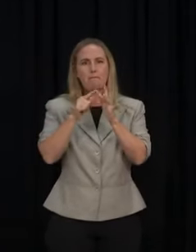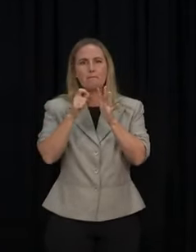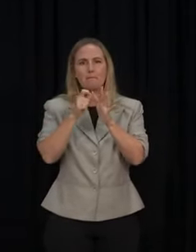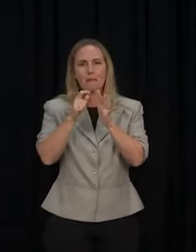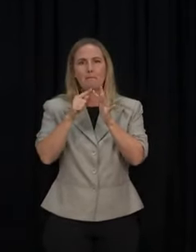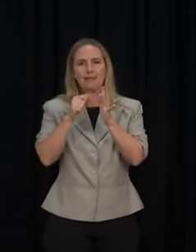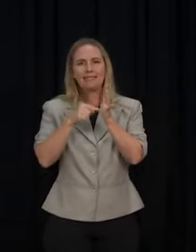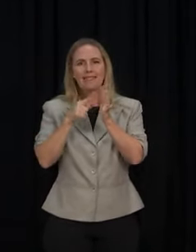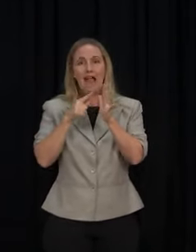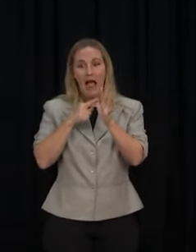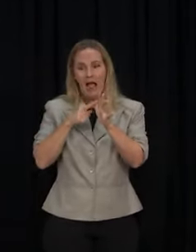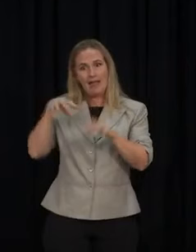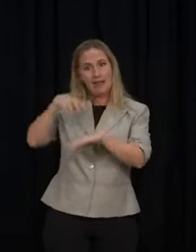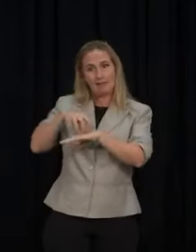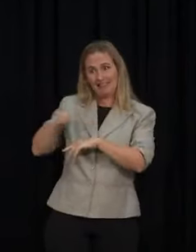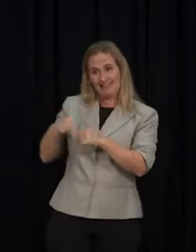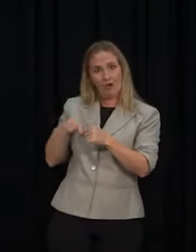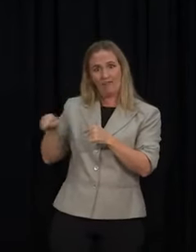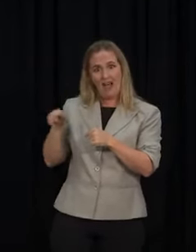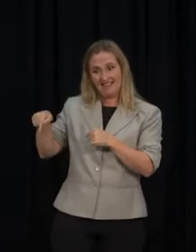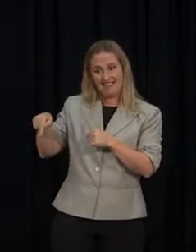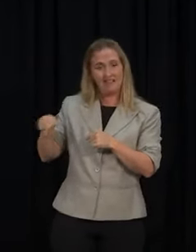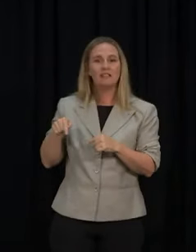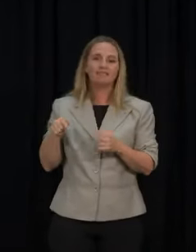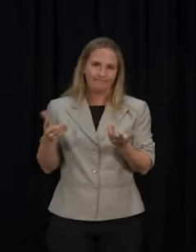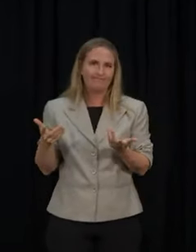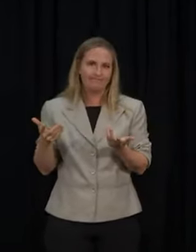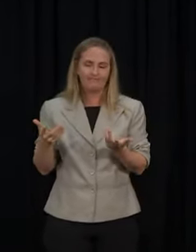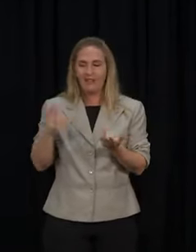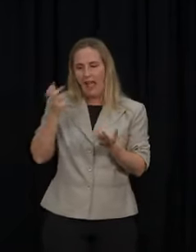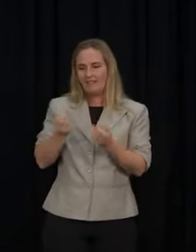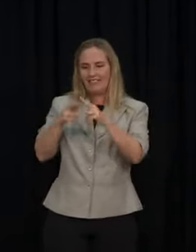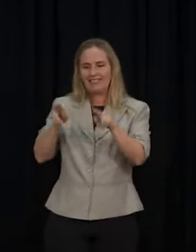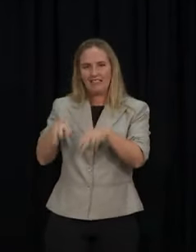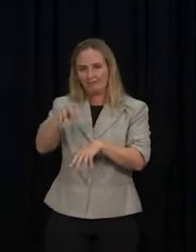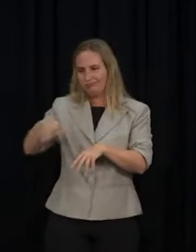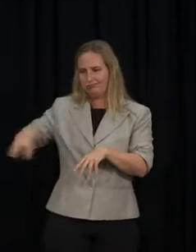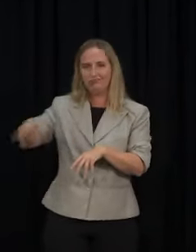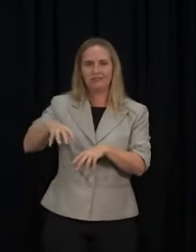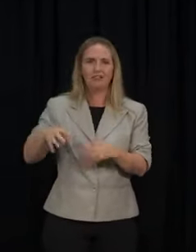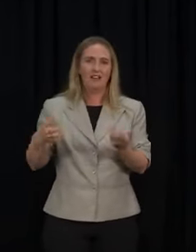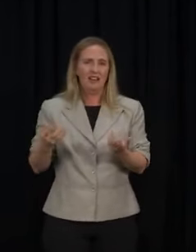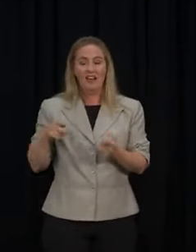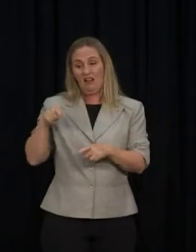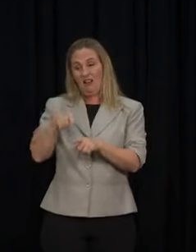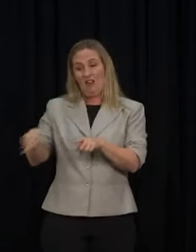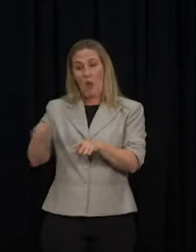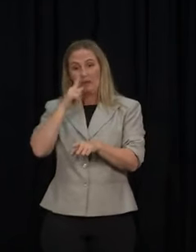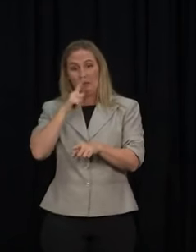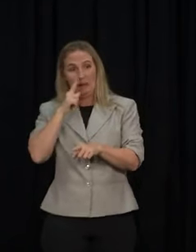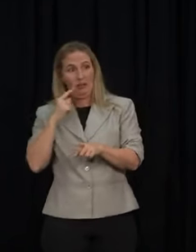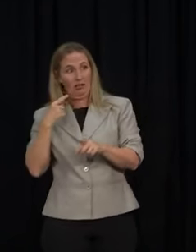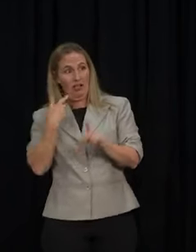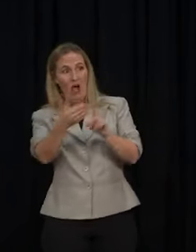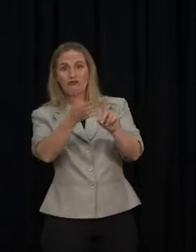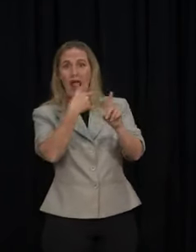arriving for the new year were some of the people who were yesterday subject to abuse and harassment, simply for wearing a mask. And so I